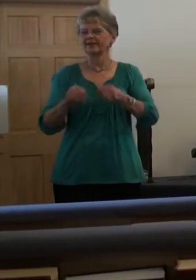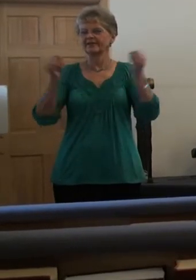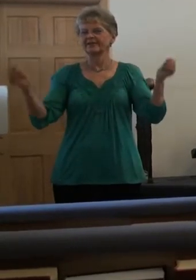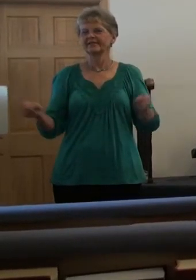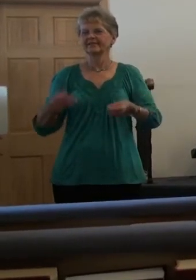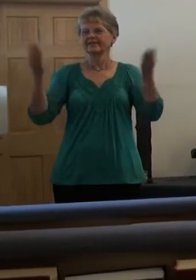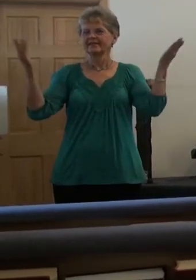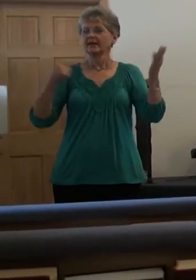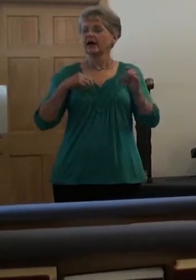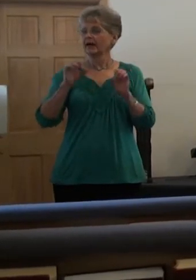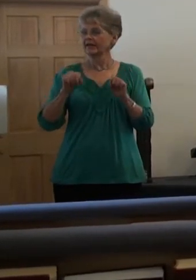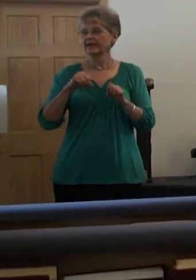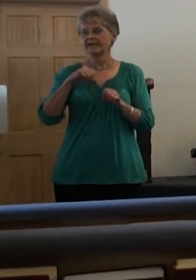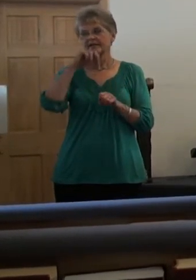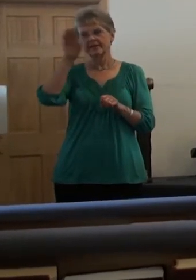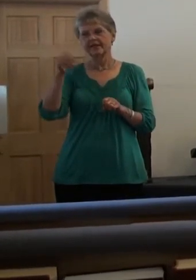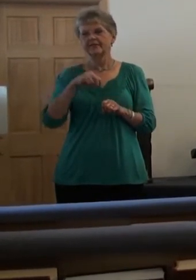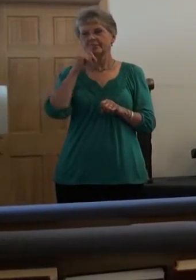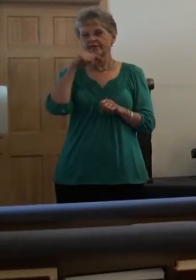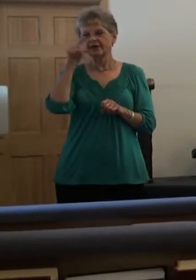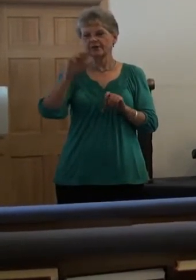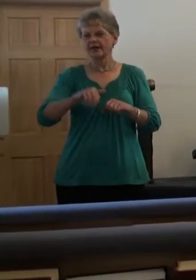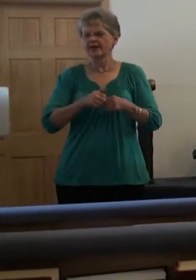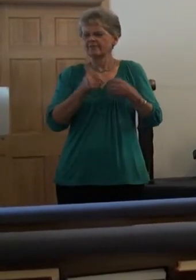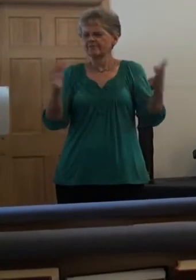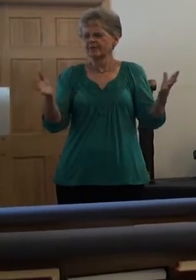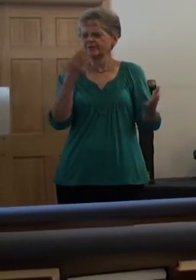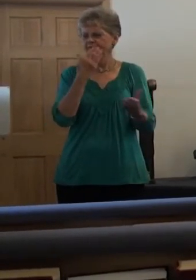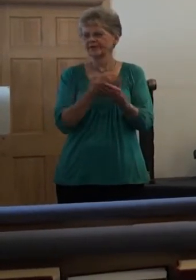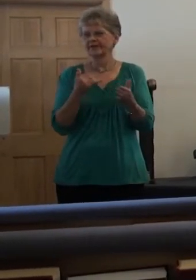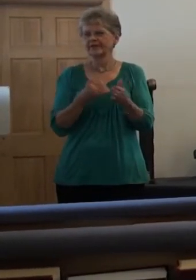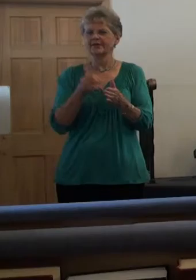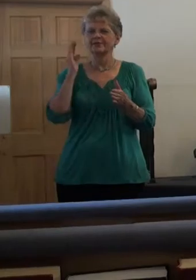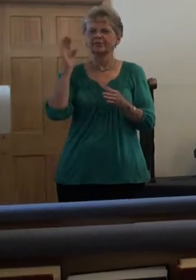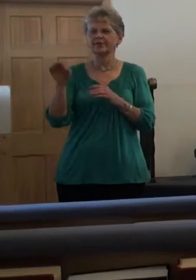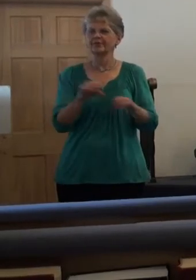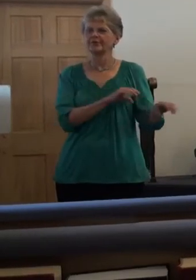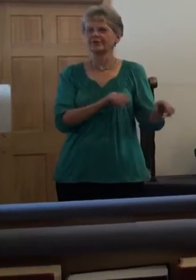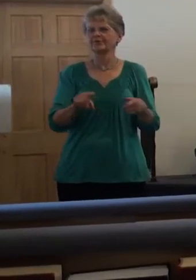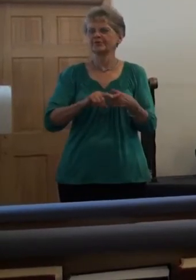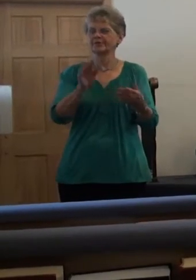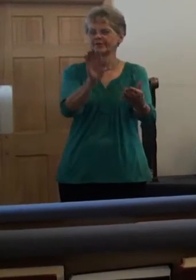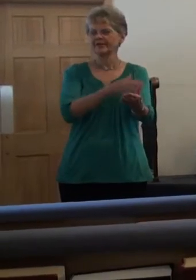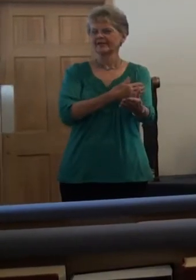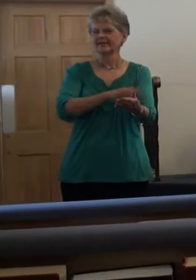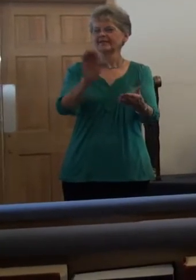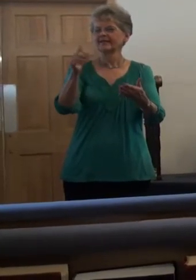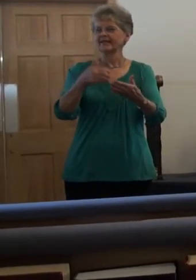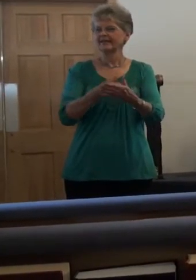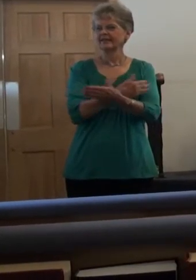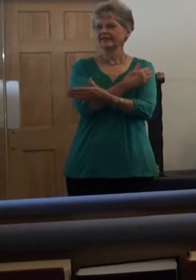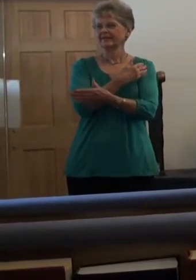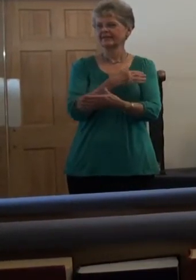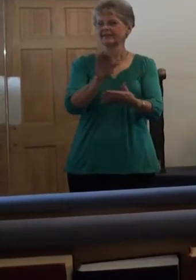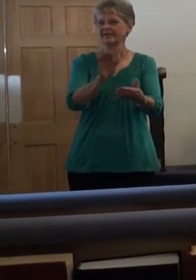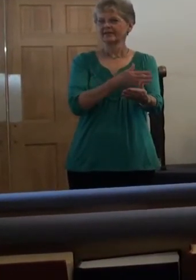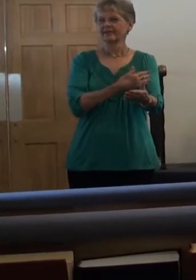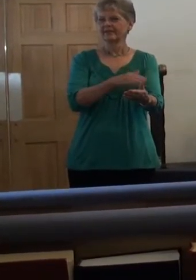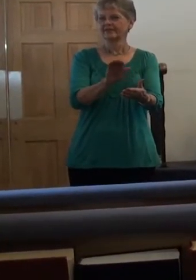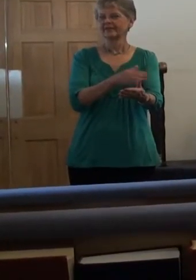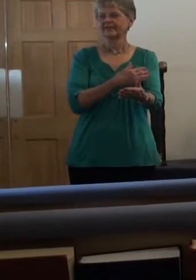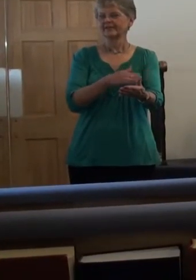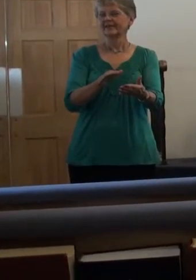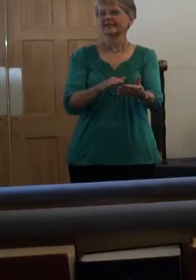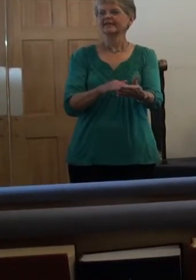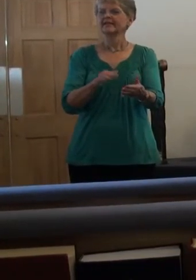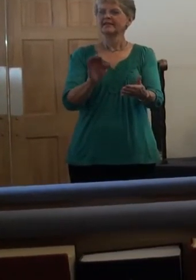I can never tell you just how much good it is. Congratulations to sing anew song to your heart. Learn to